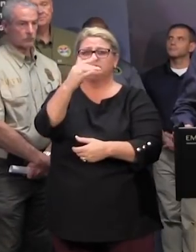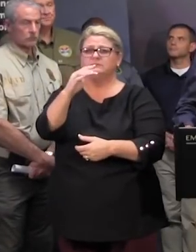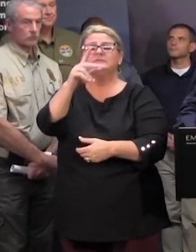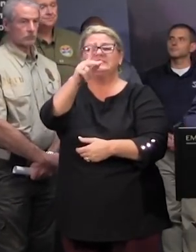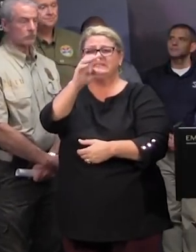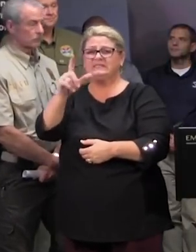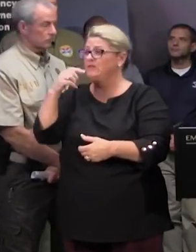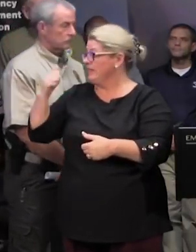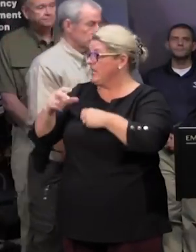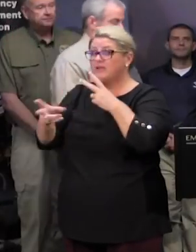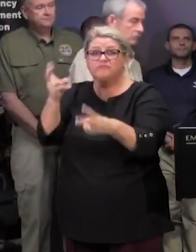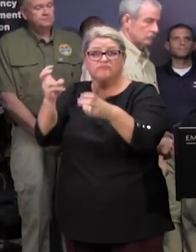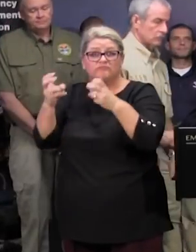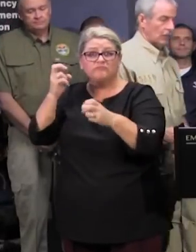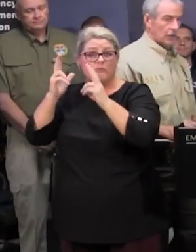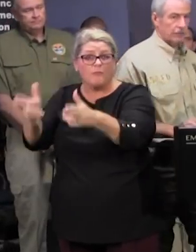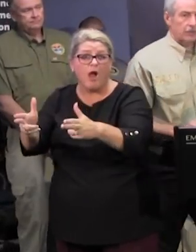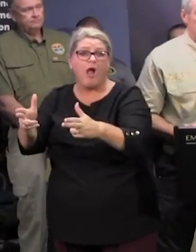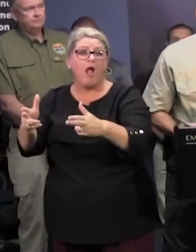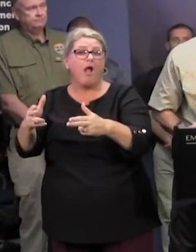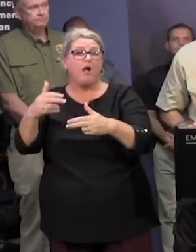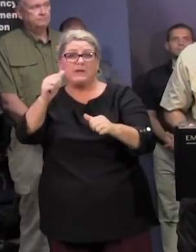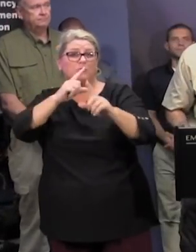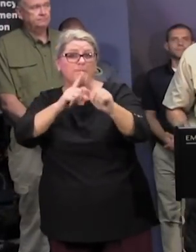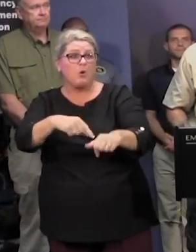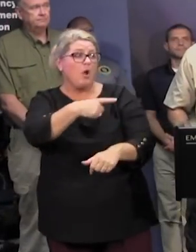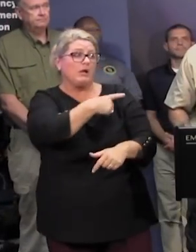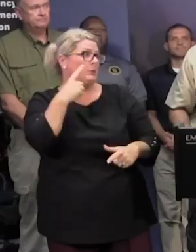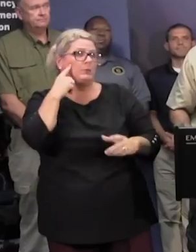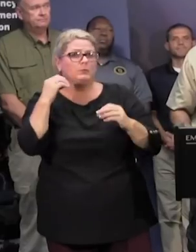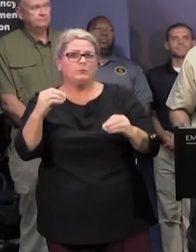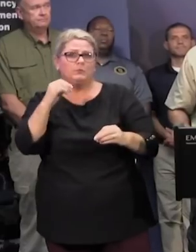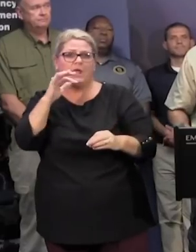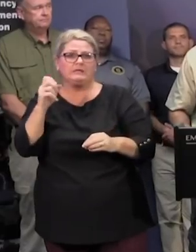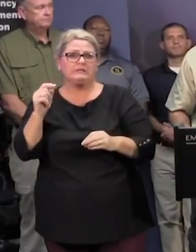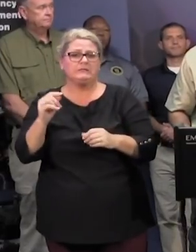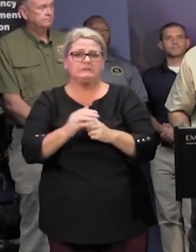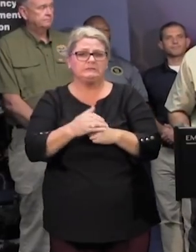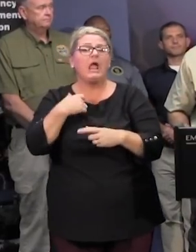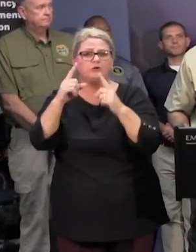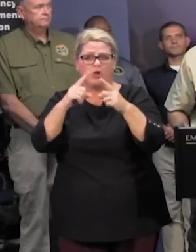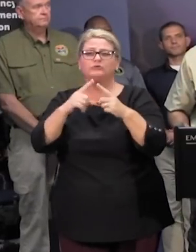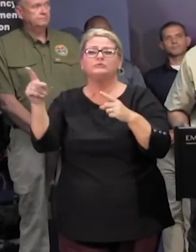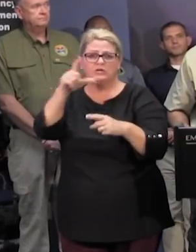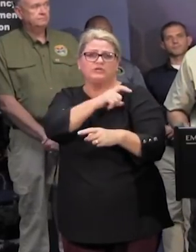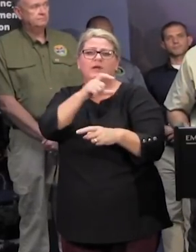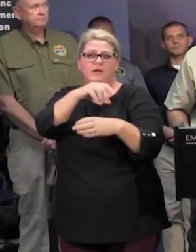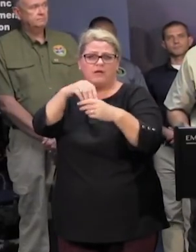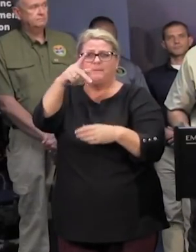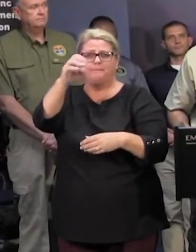or robberies and any of evacuations and there have not been we've not heard anything and like i said i talked to all the sheriffs in the pd region yesterday